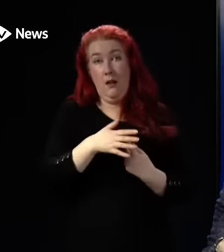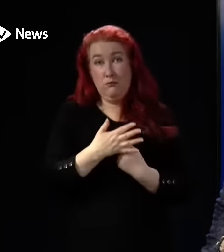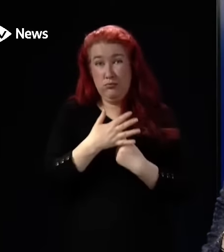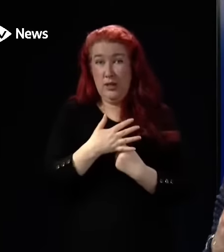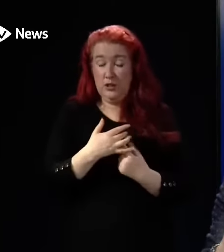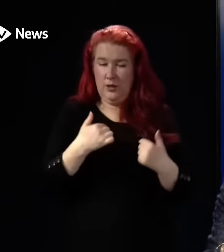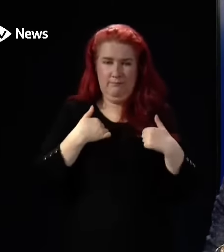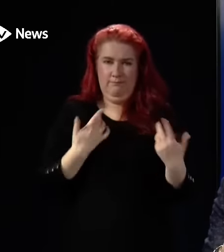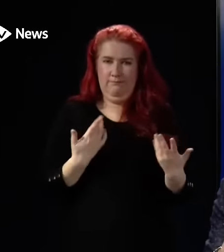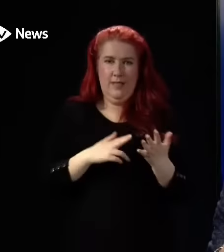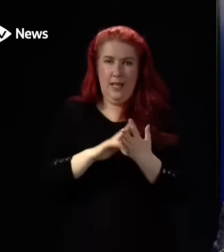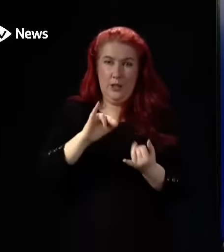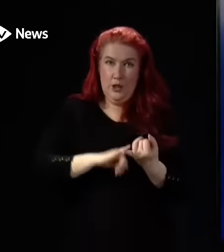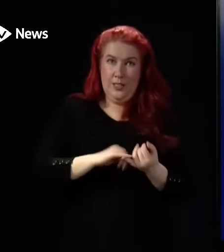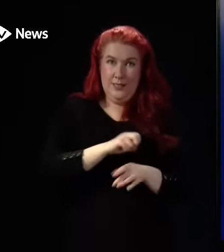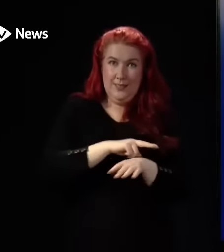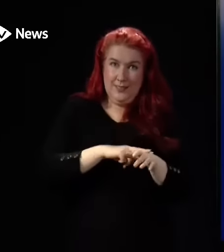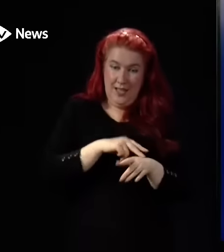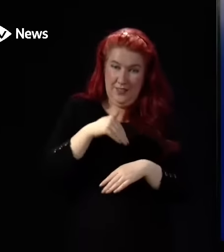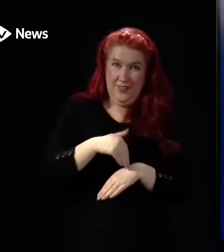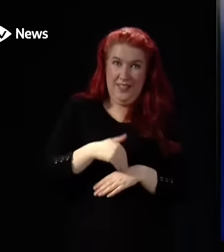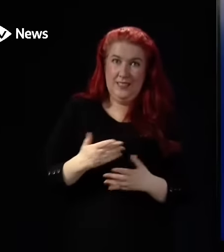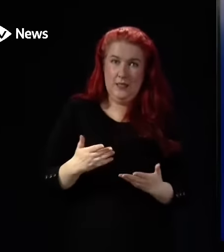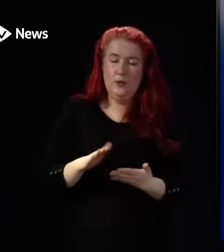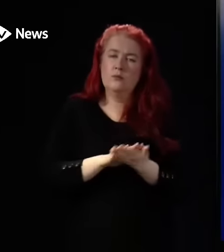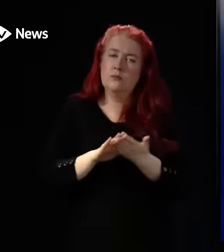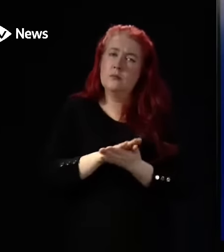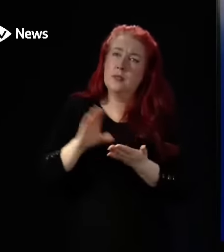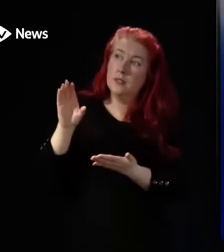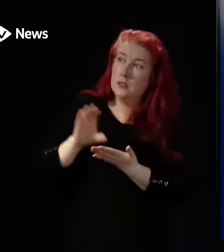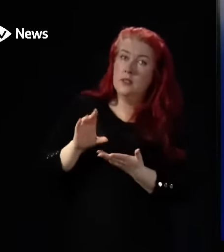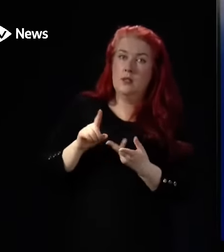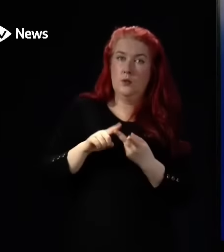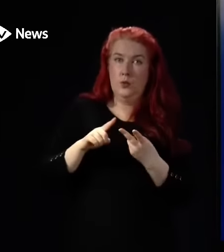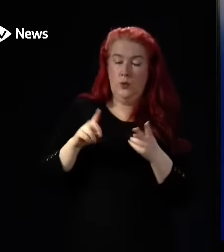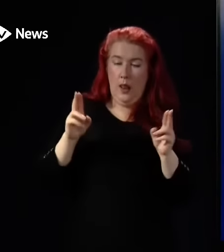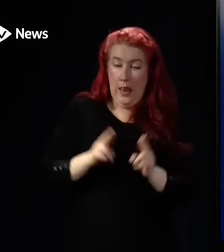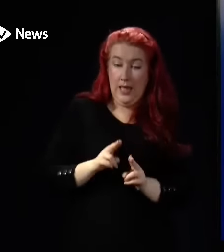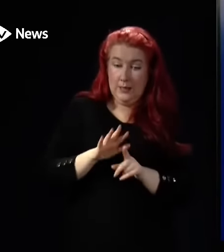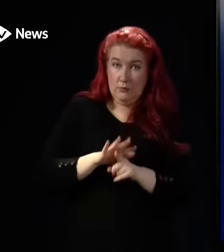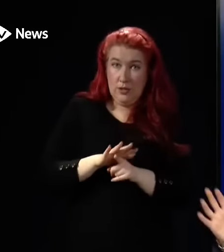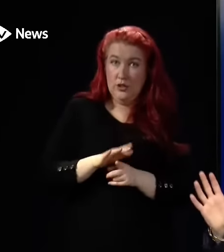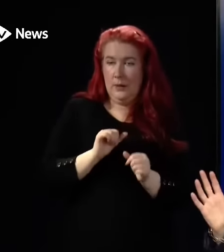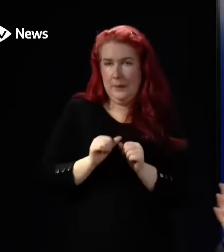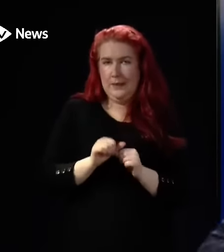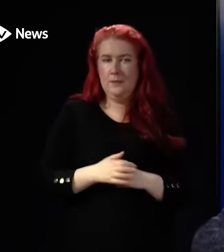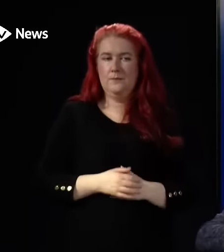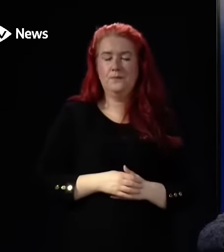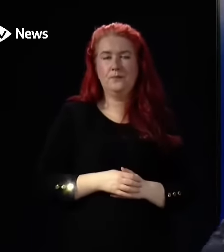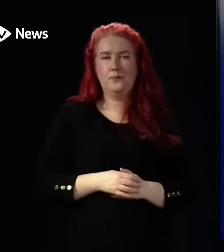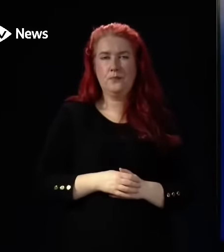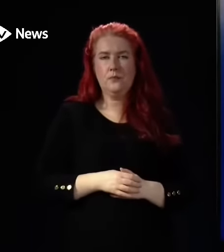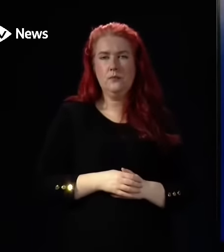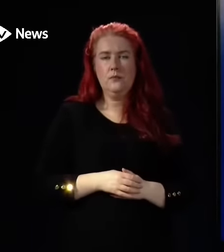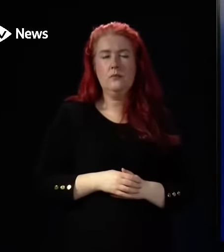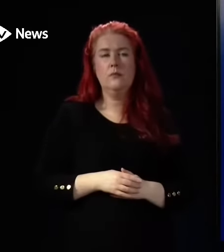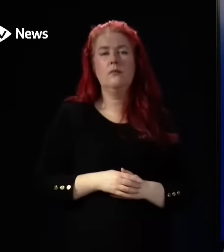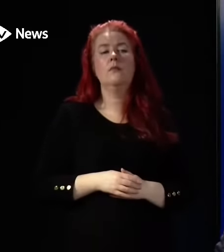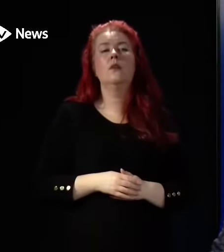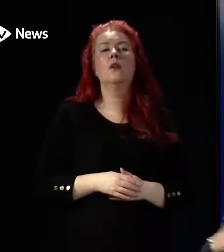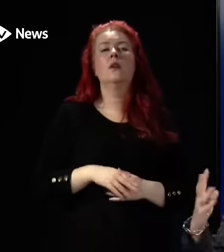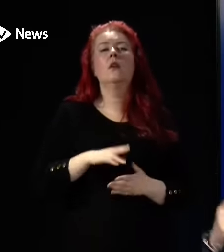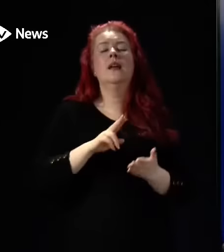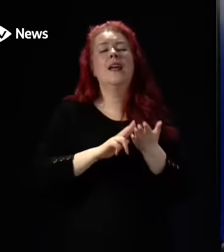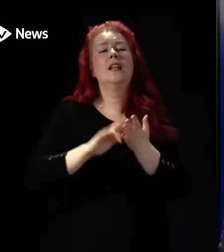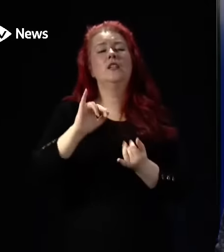you know, has an impact on NHS resources. So the more we can use resources to mitigate these pressures, the better. In terms of what I said about NHS